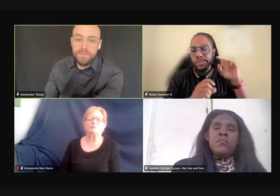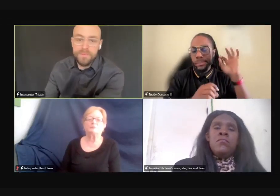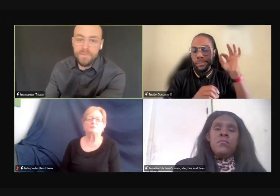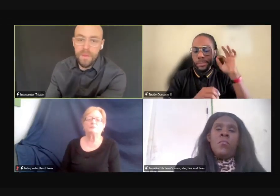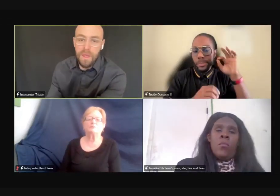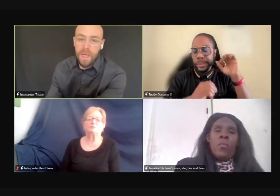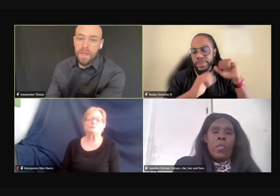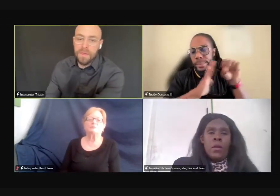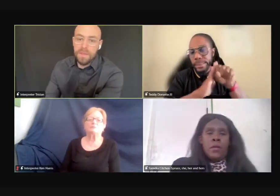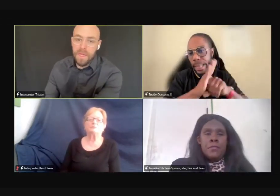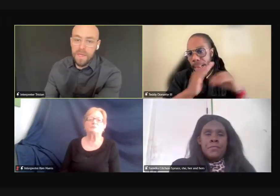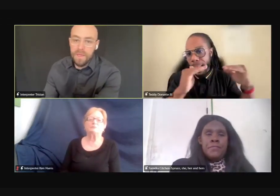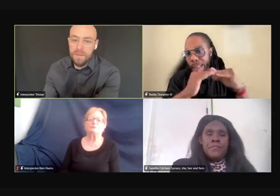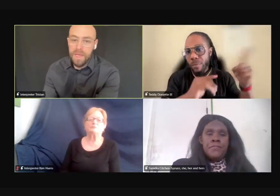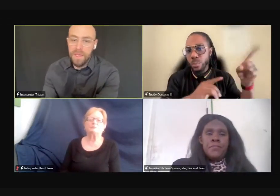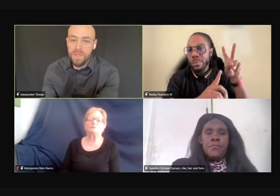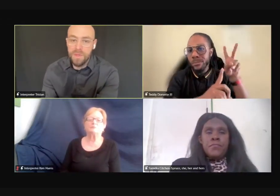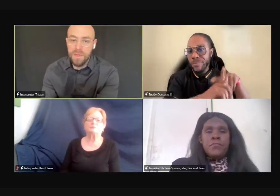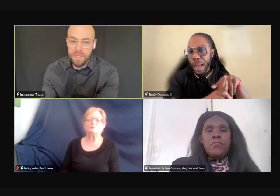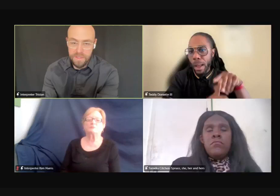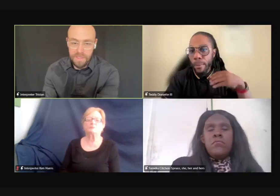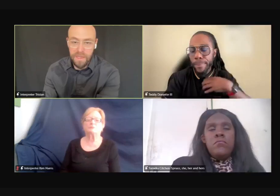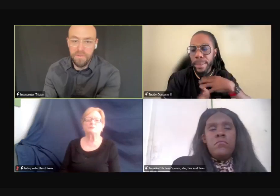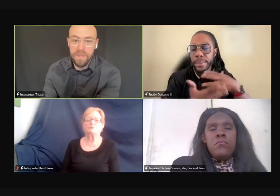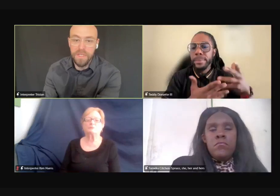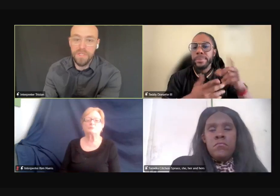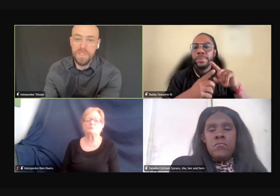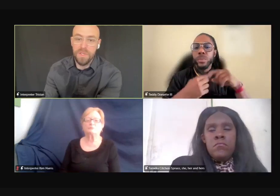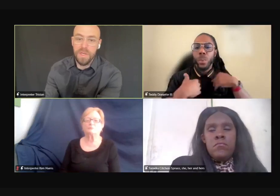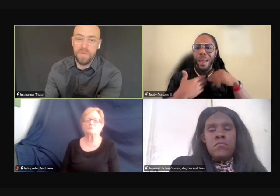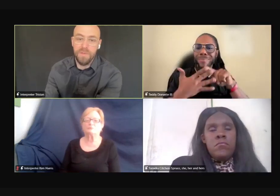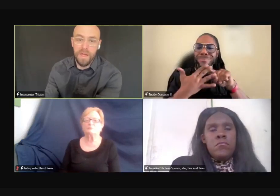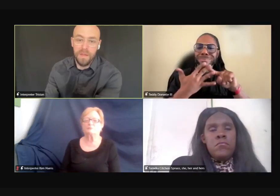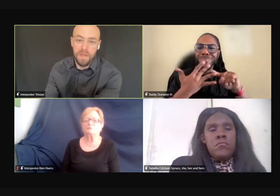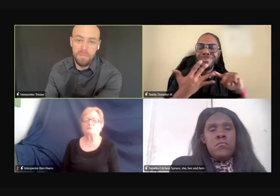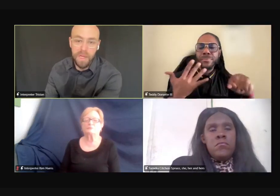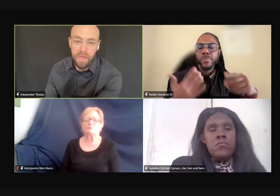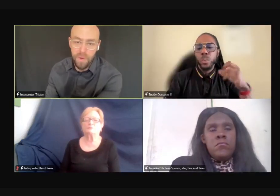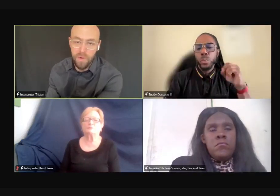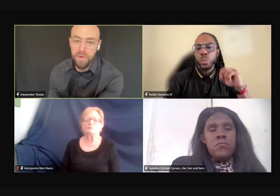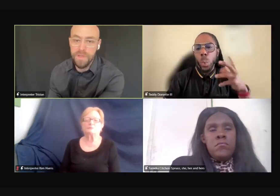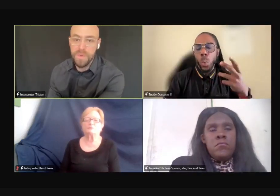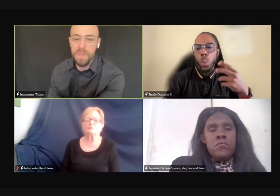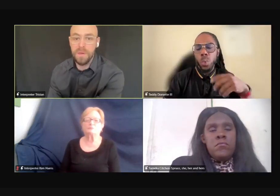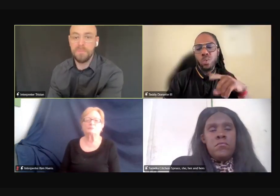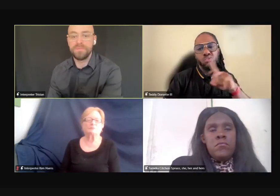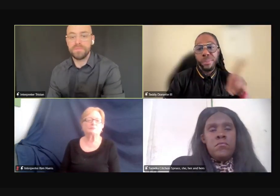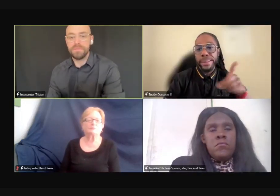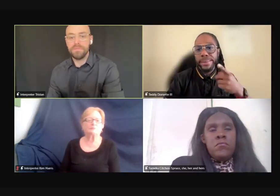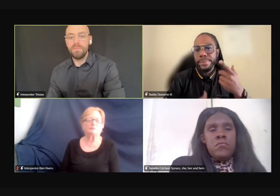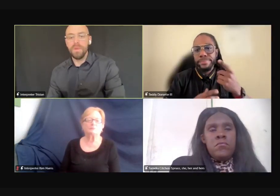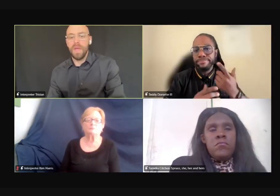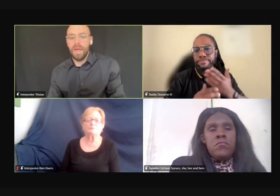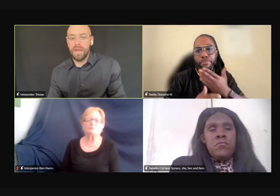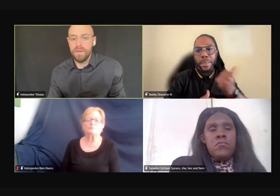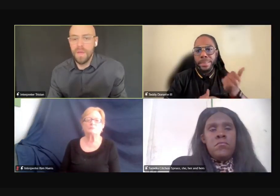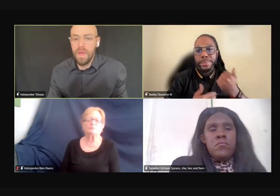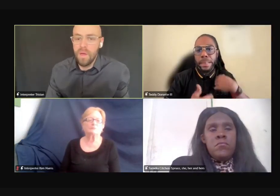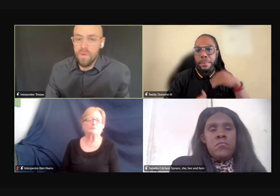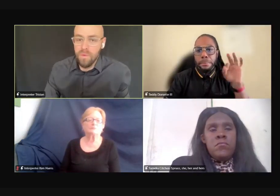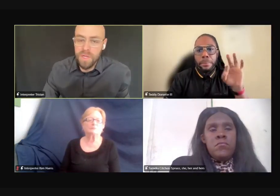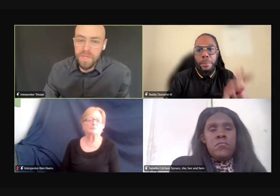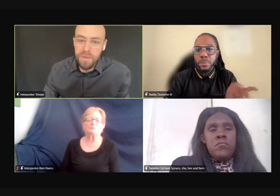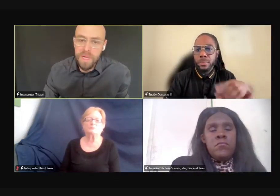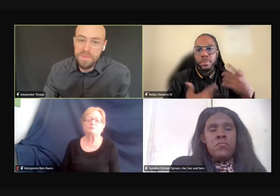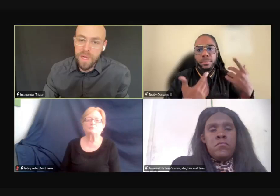um, and they, they do, that's a state-level agency, you can file a complaint or a grievance with them, and